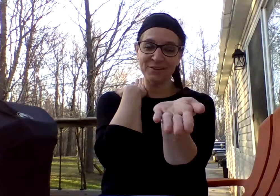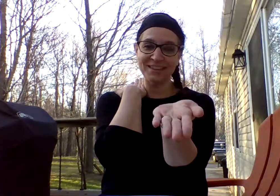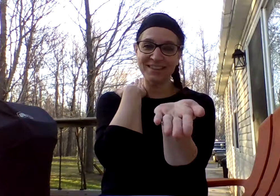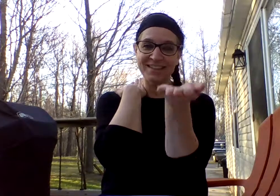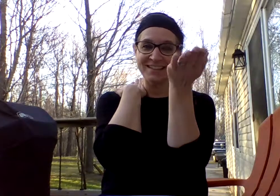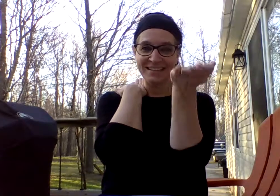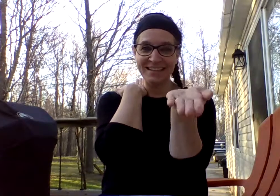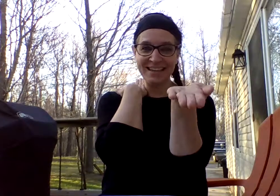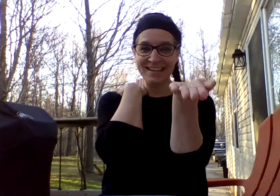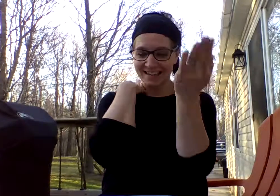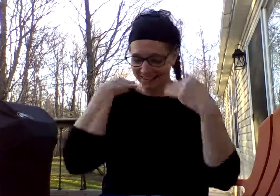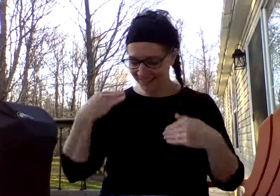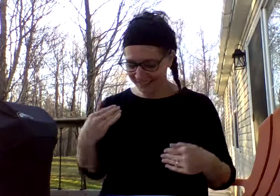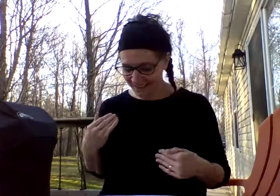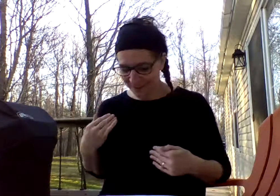with E. Good job.